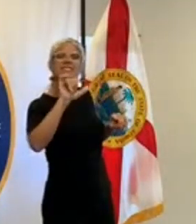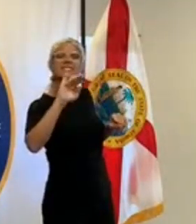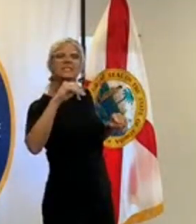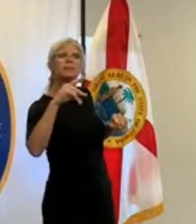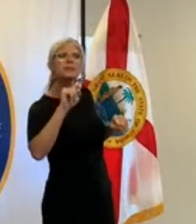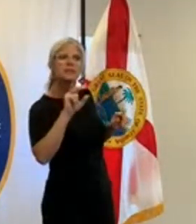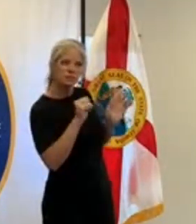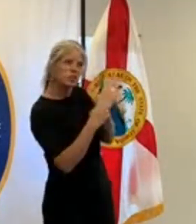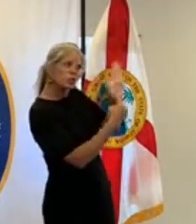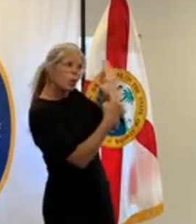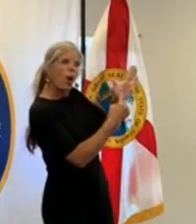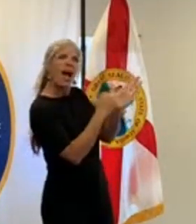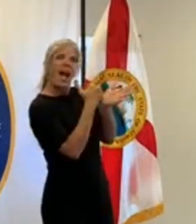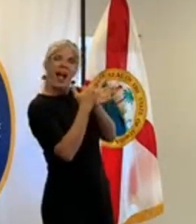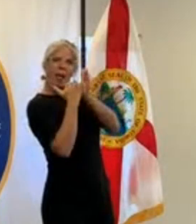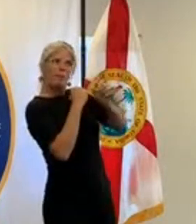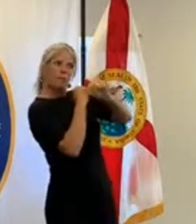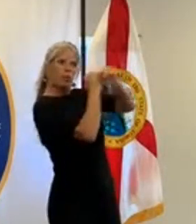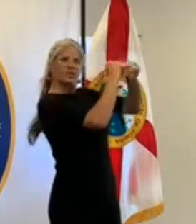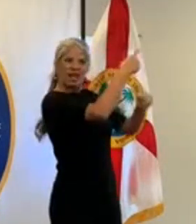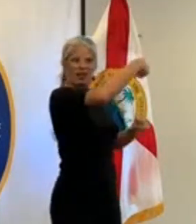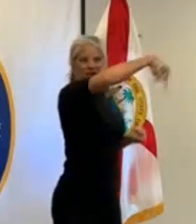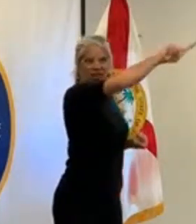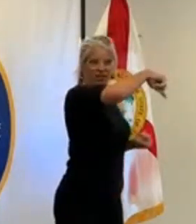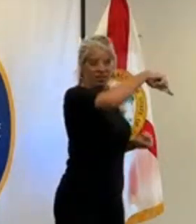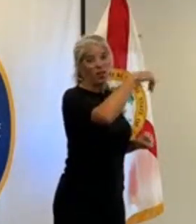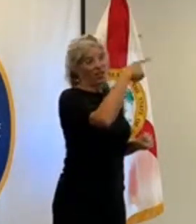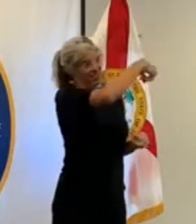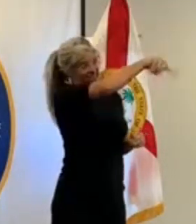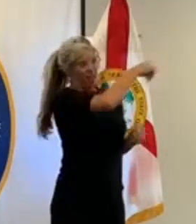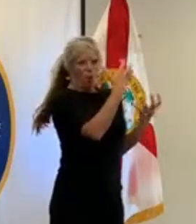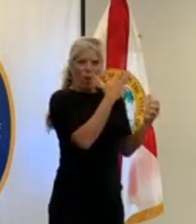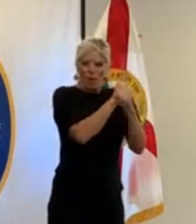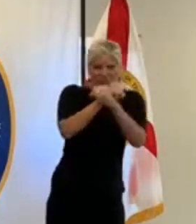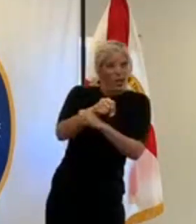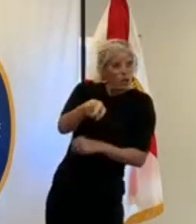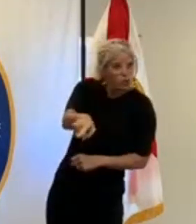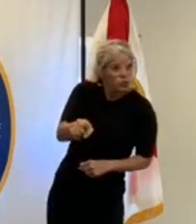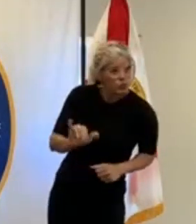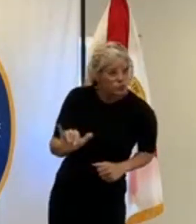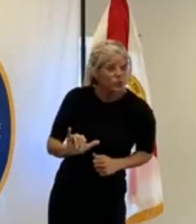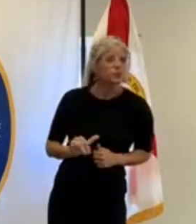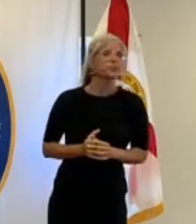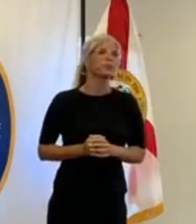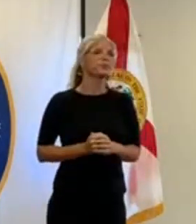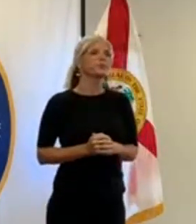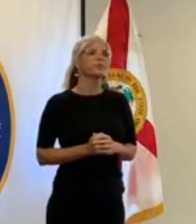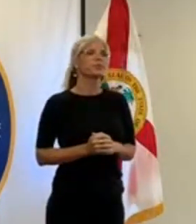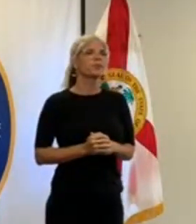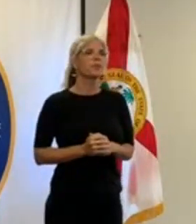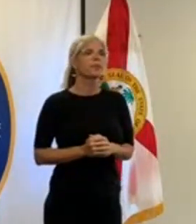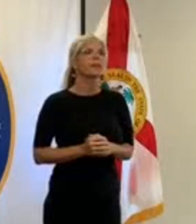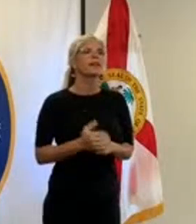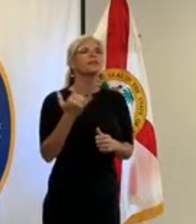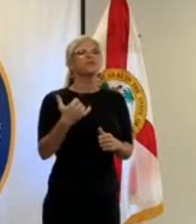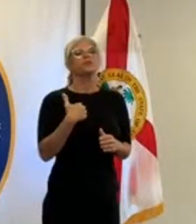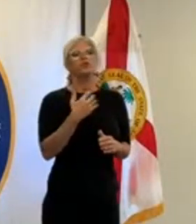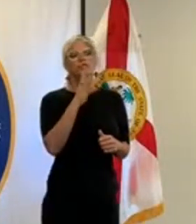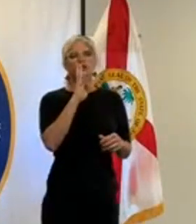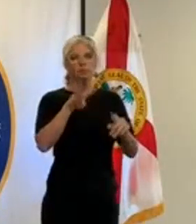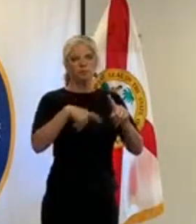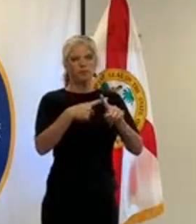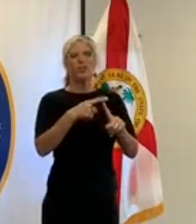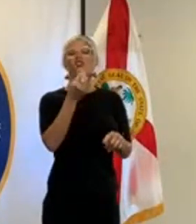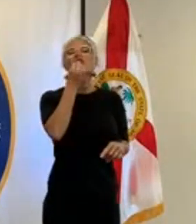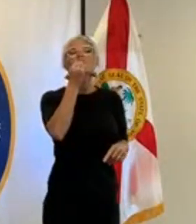we've been working aggressively with our food banks we still have our six food banks that we're continually supplying food and i'd